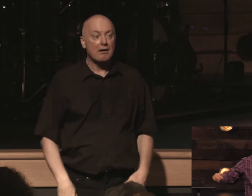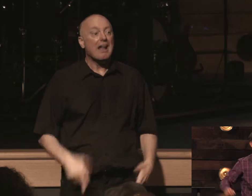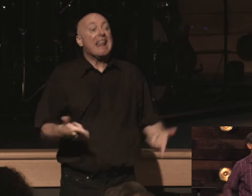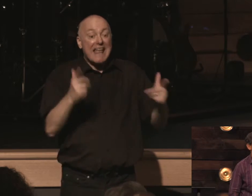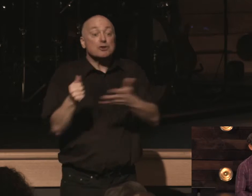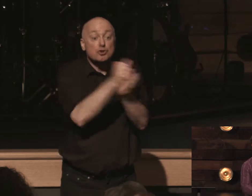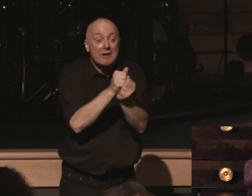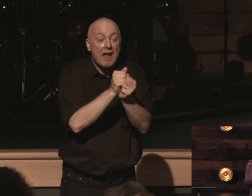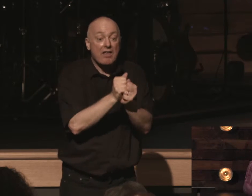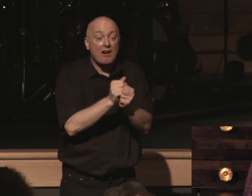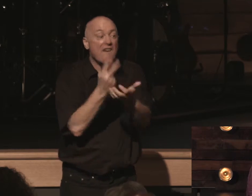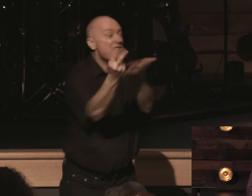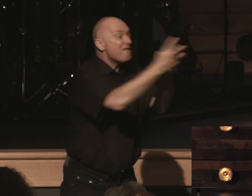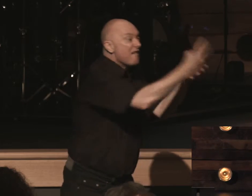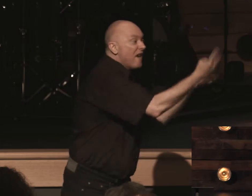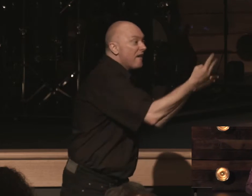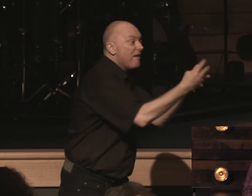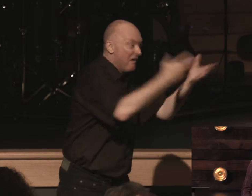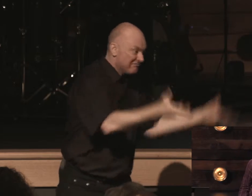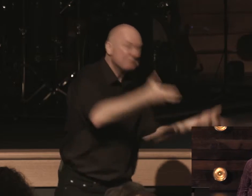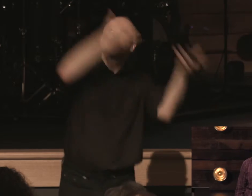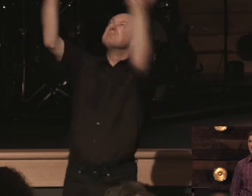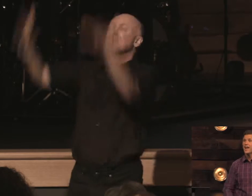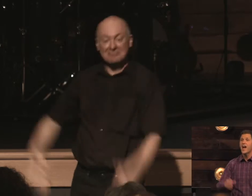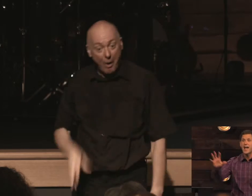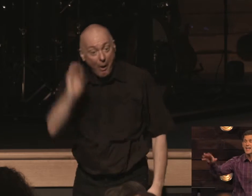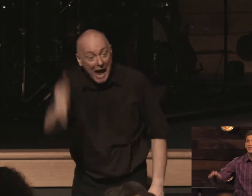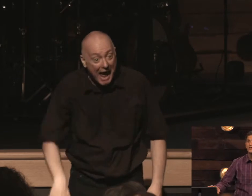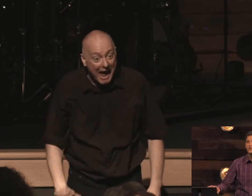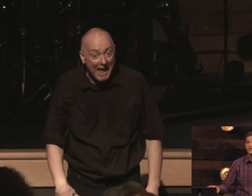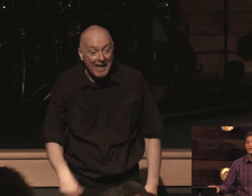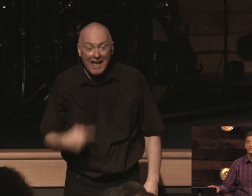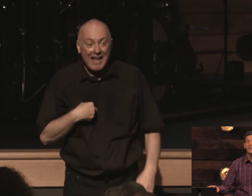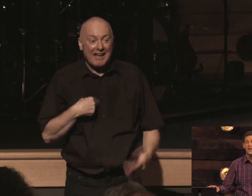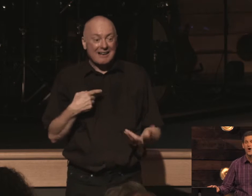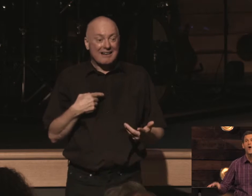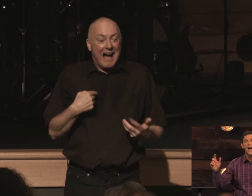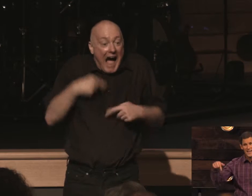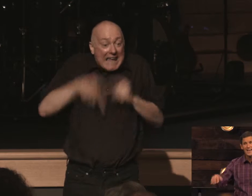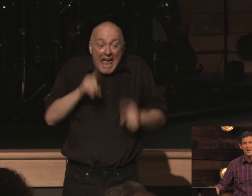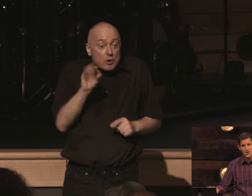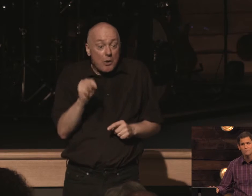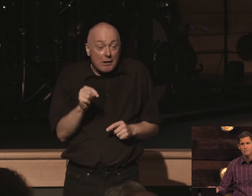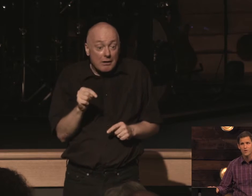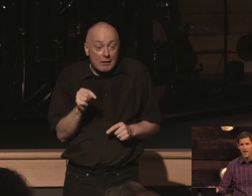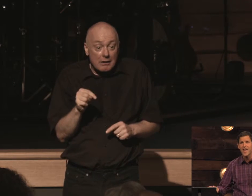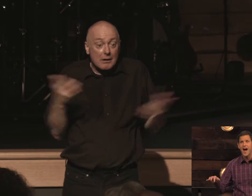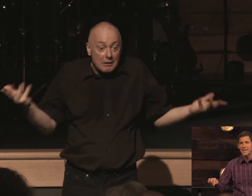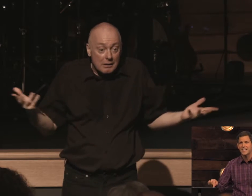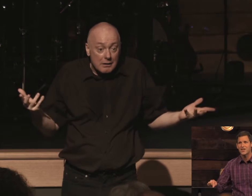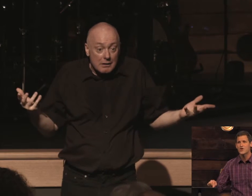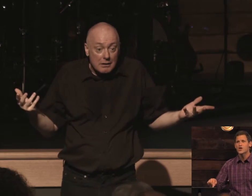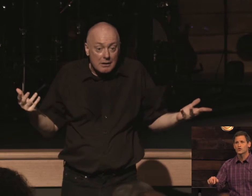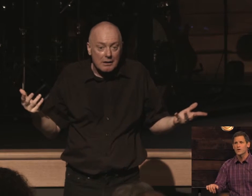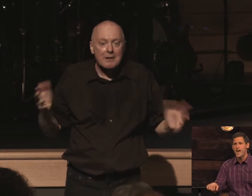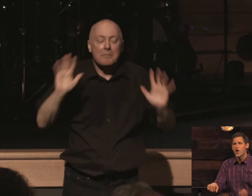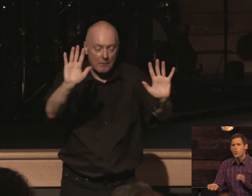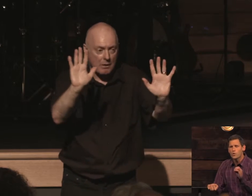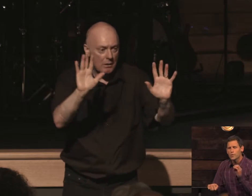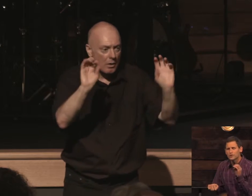let's present it to jesus christ he's like i got that i got that i can't do jesus he's like i know i can't in you okay i can't in you so again we will be